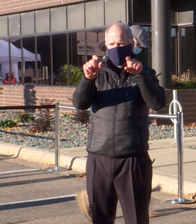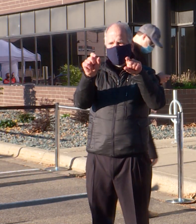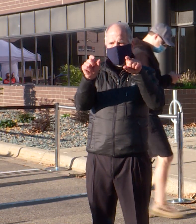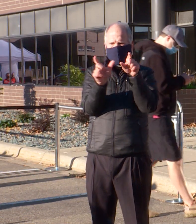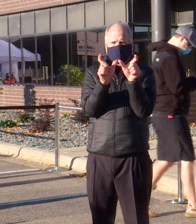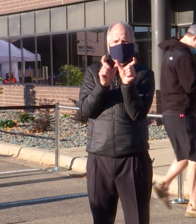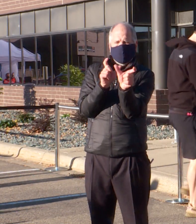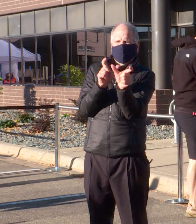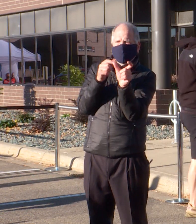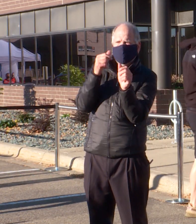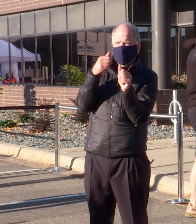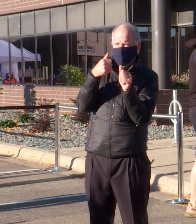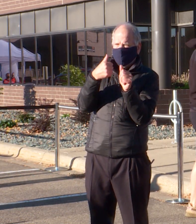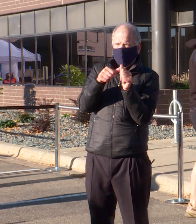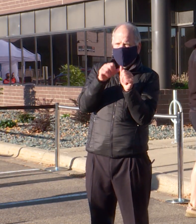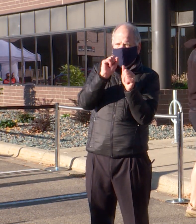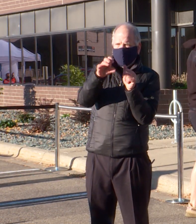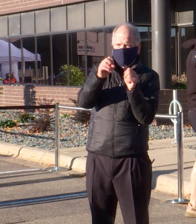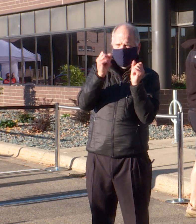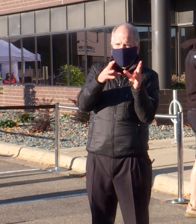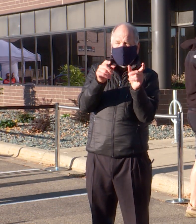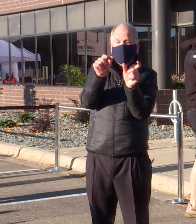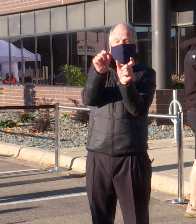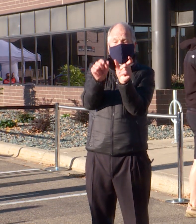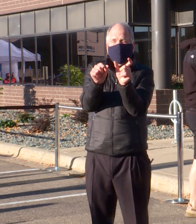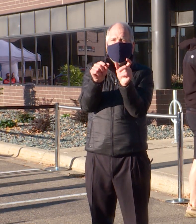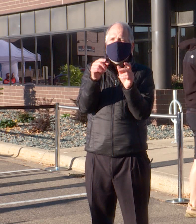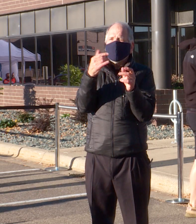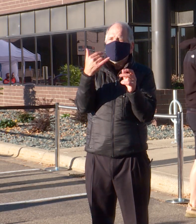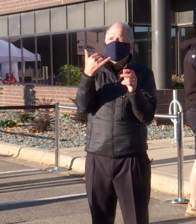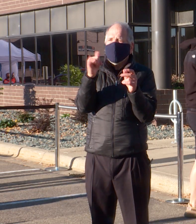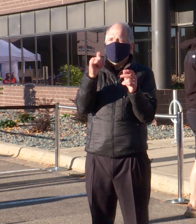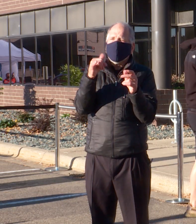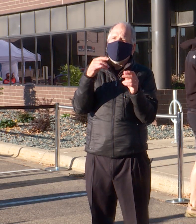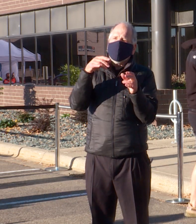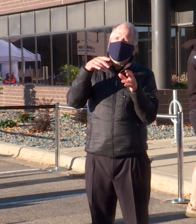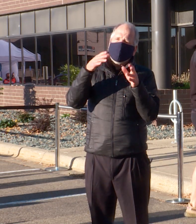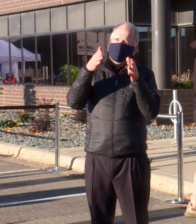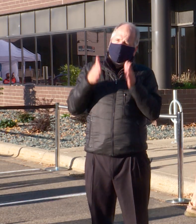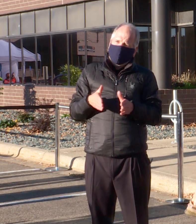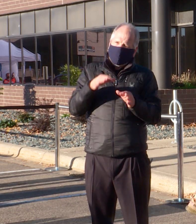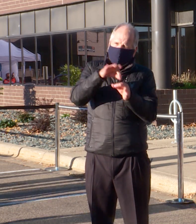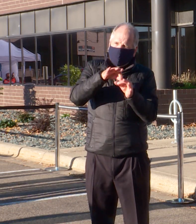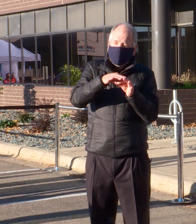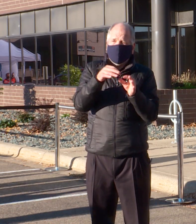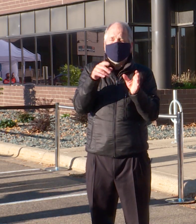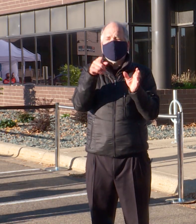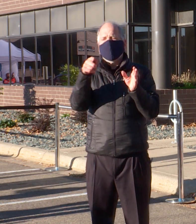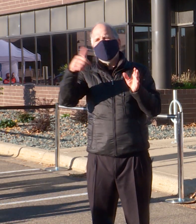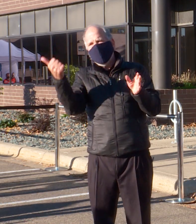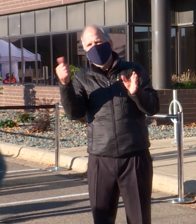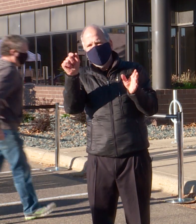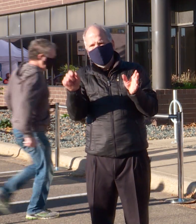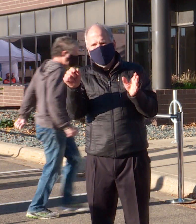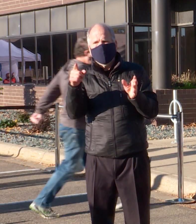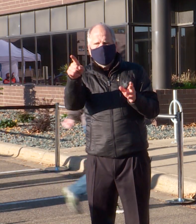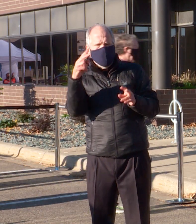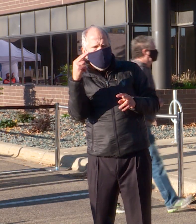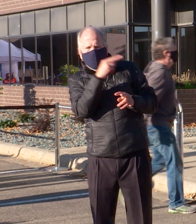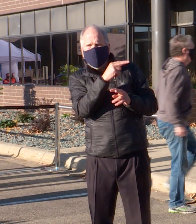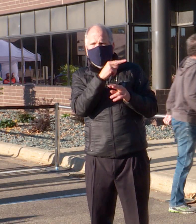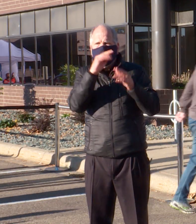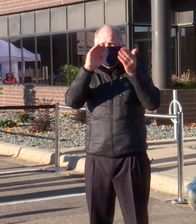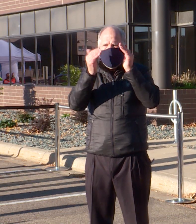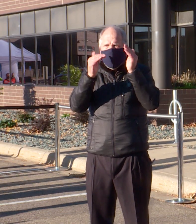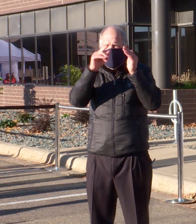are very engaged. Voters are tuned in. They're paying attention and they're turning out at record numbers. At that